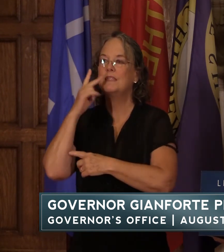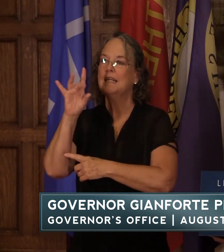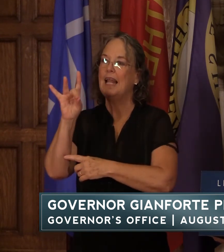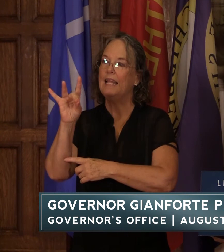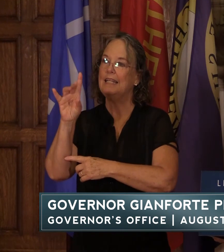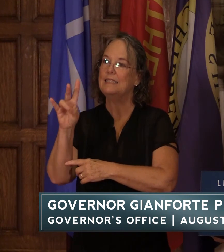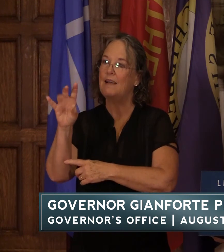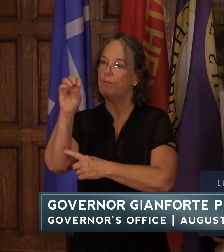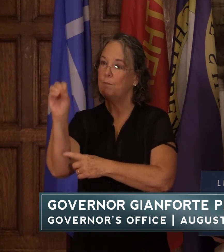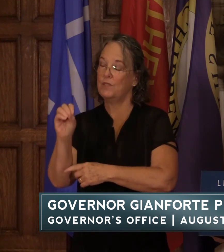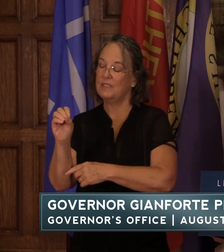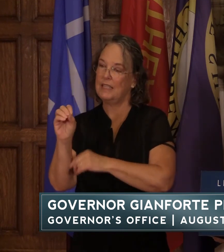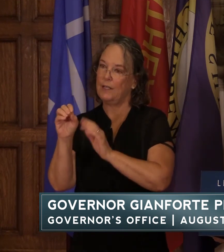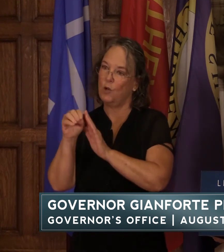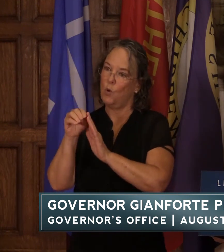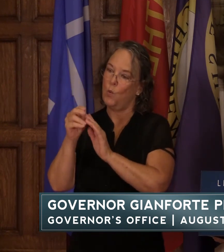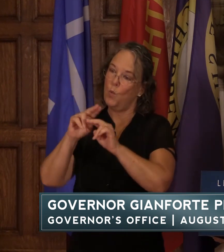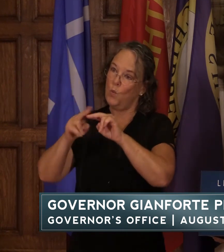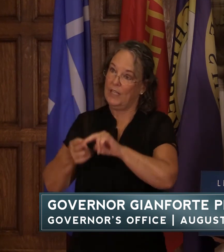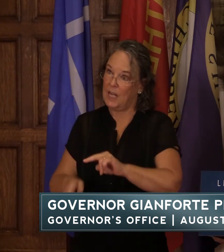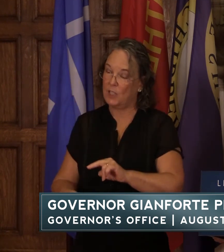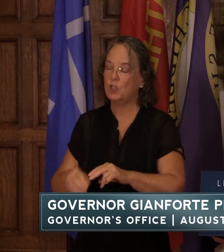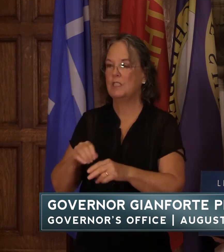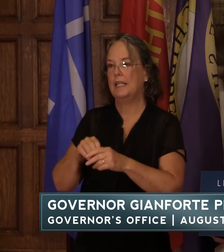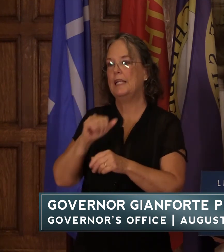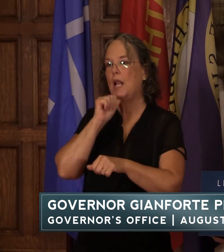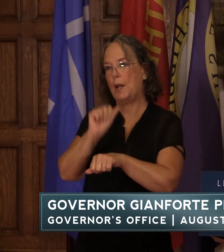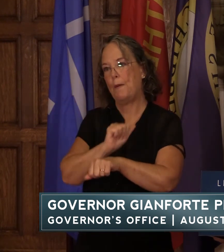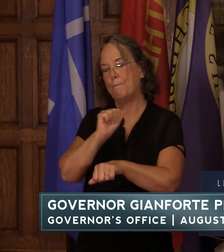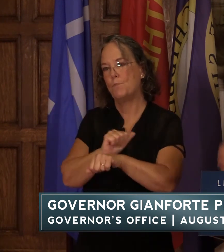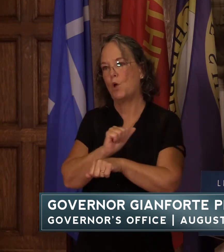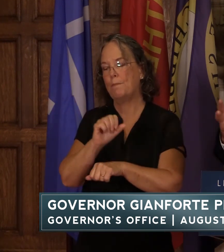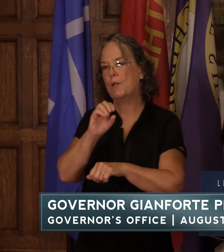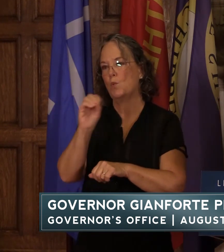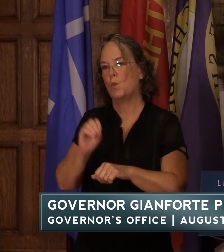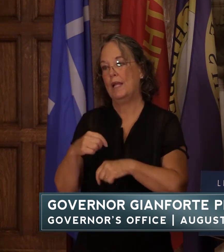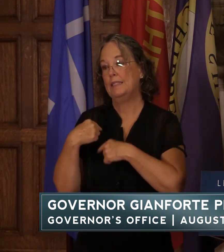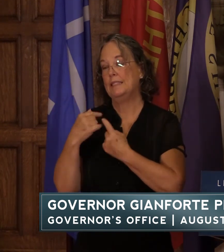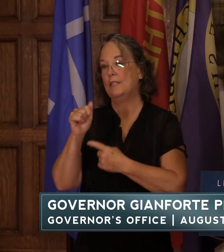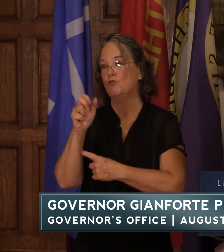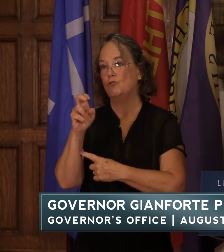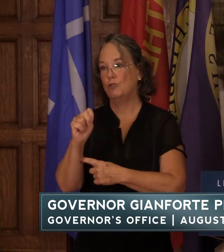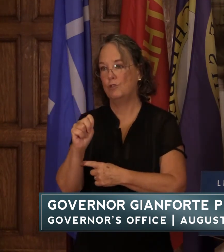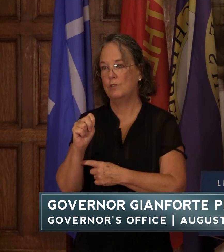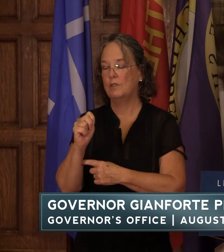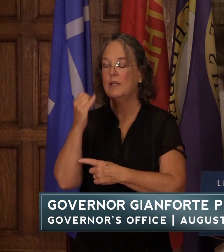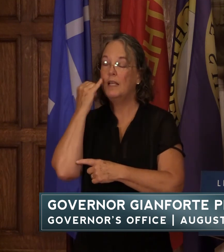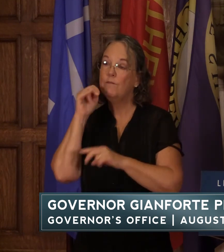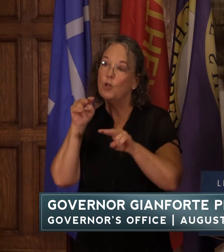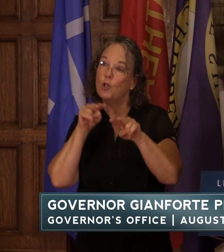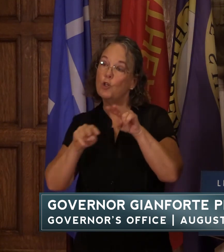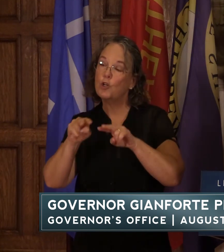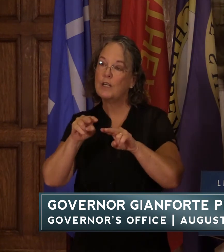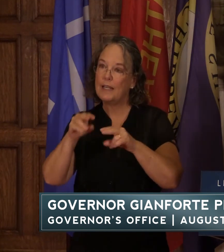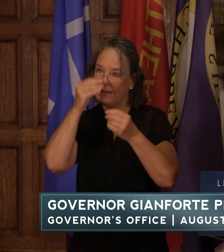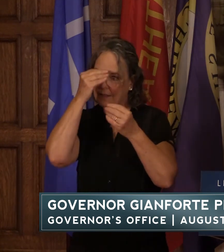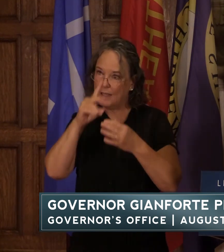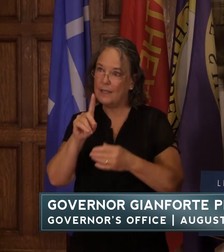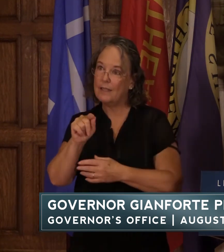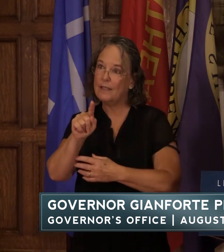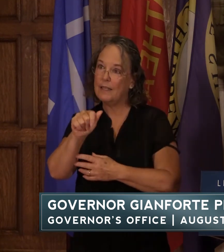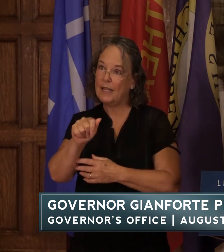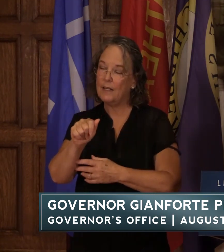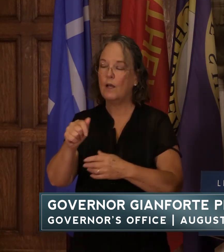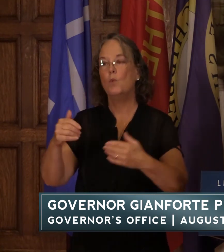in unemployment claims since january people are getting back into the workforce if you look at the underlying data to put that in perspective